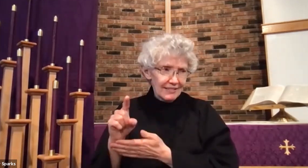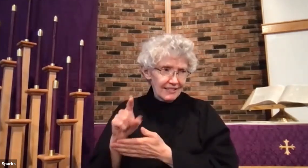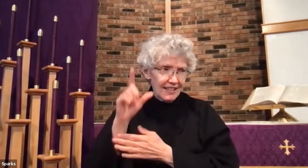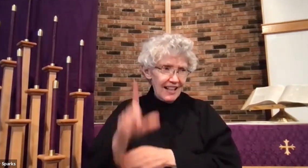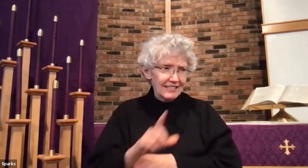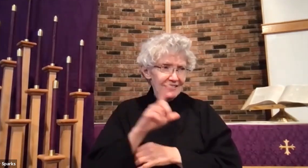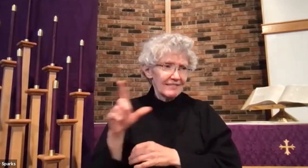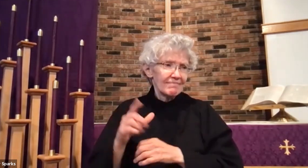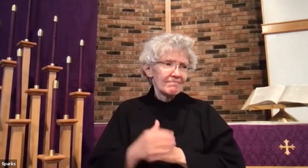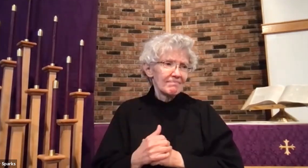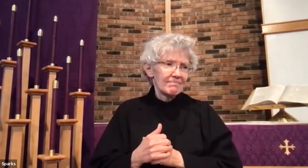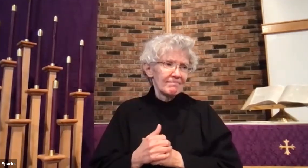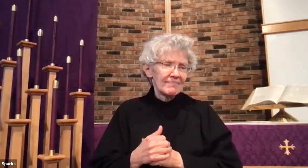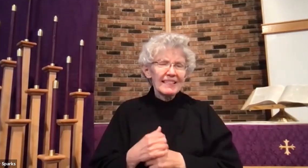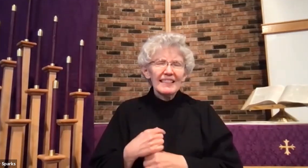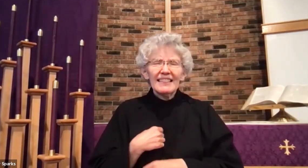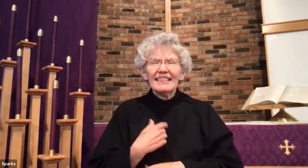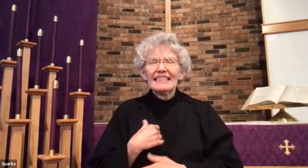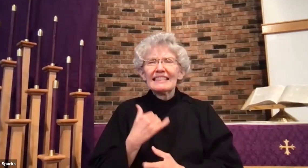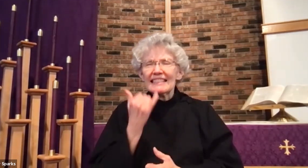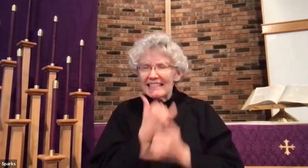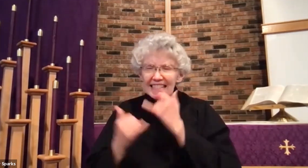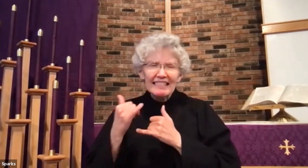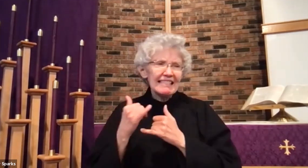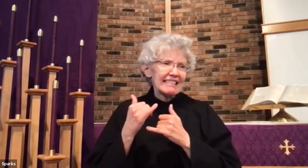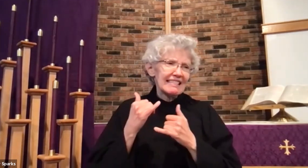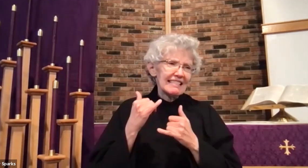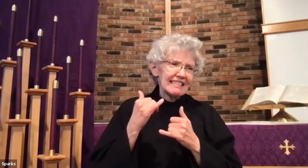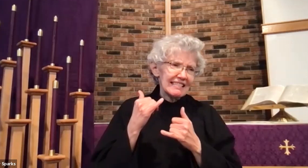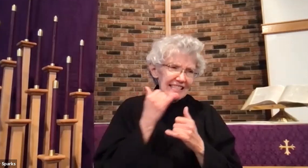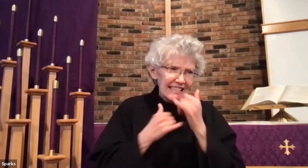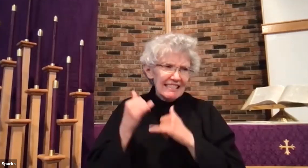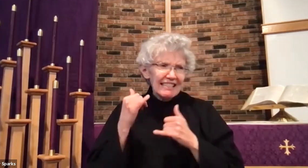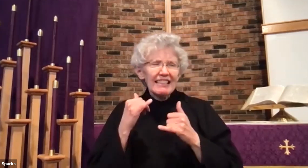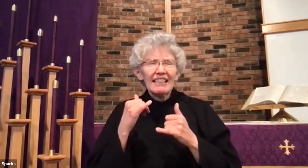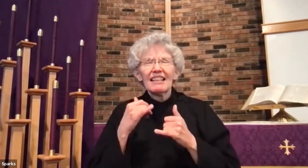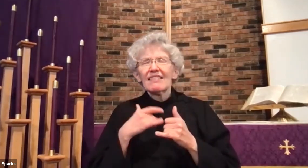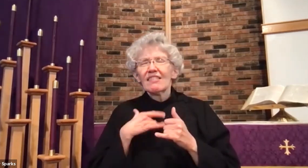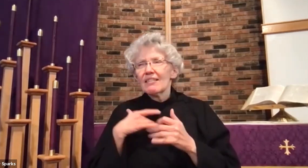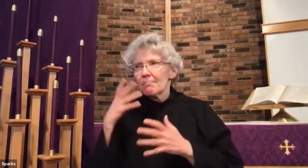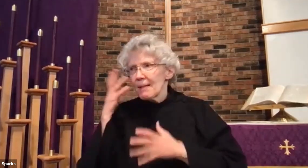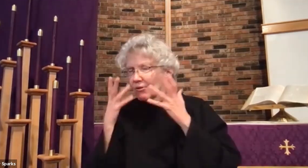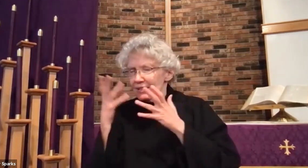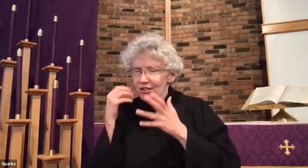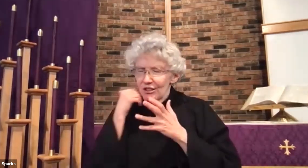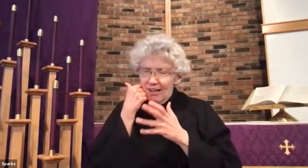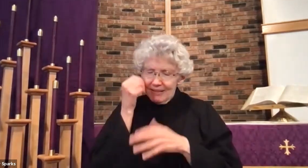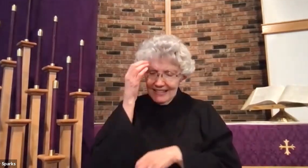The fifth week of Lent, we will focus on breaking free from the chains of shame and embarrassment.